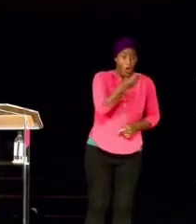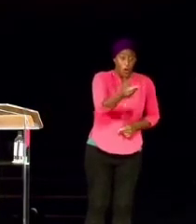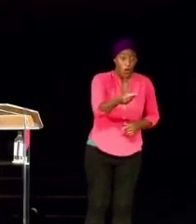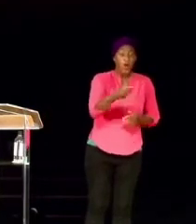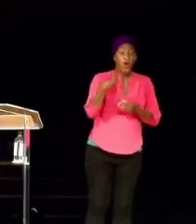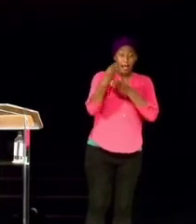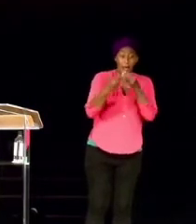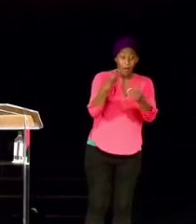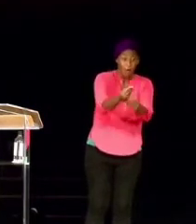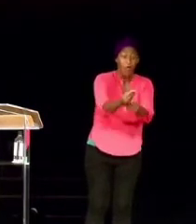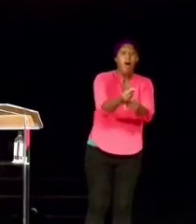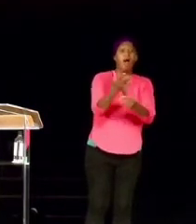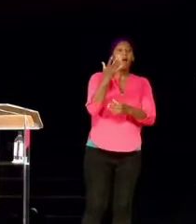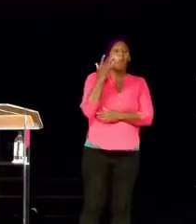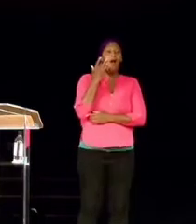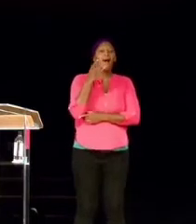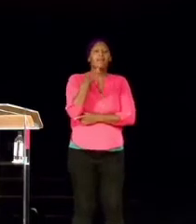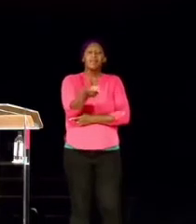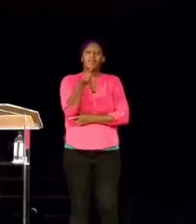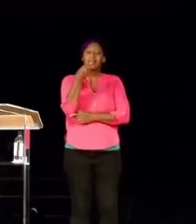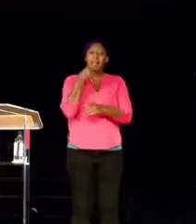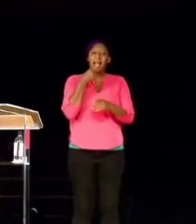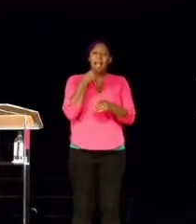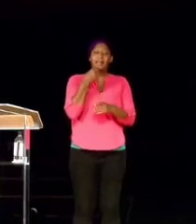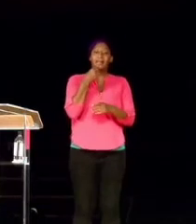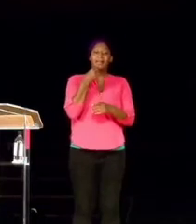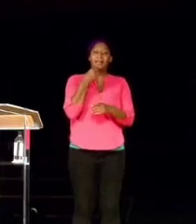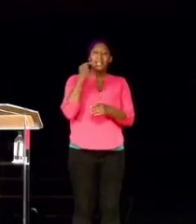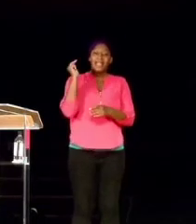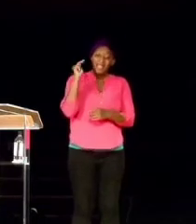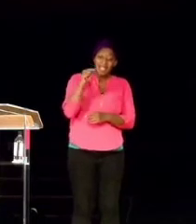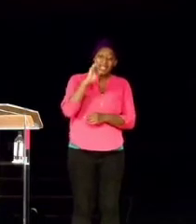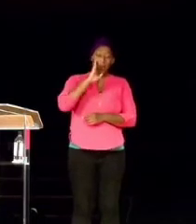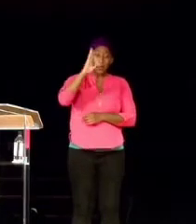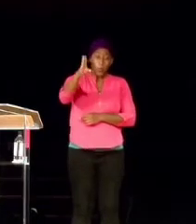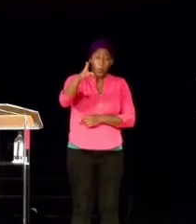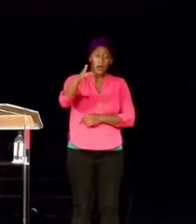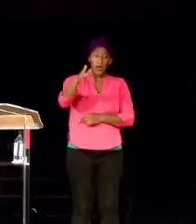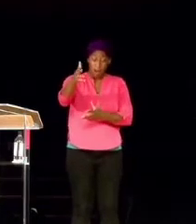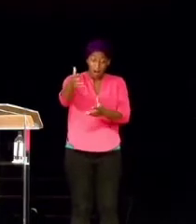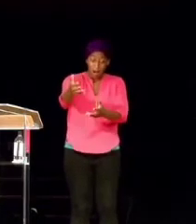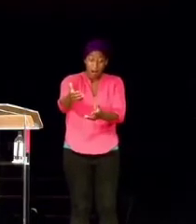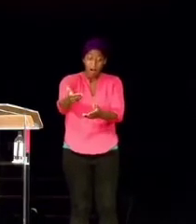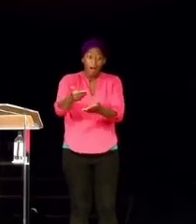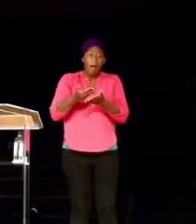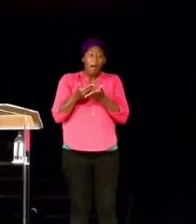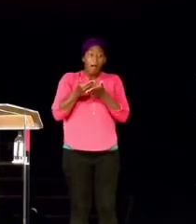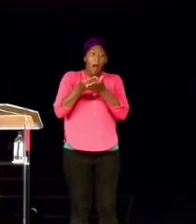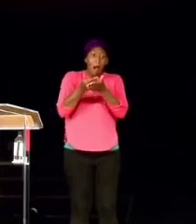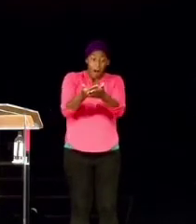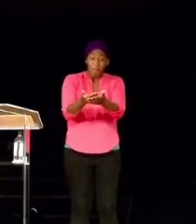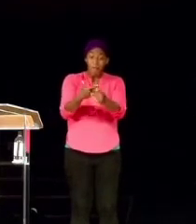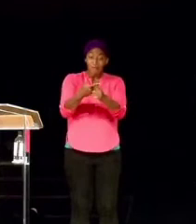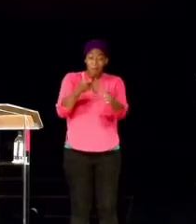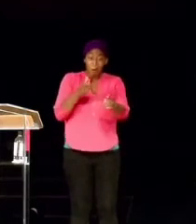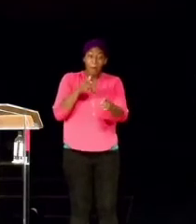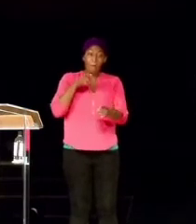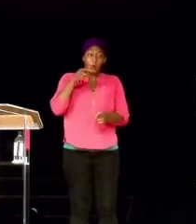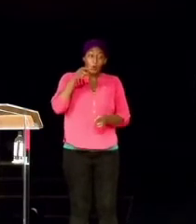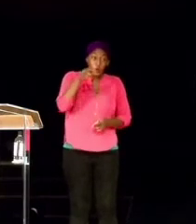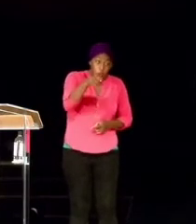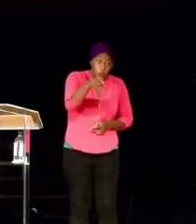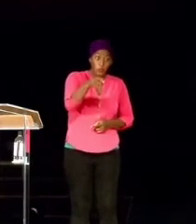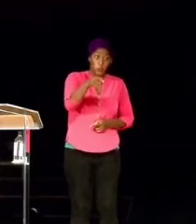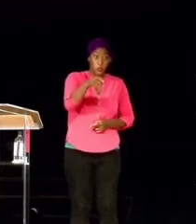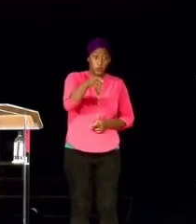the text says, But he that shall come forth out of thy bowels, out of thy